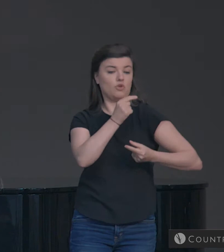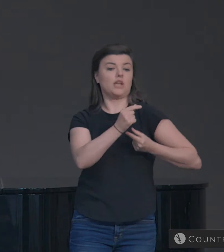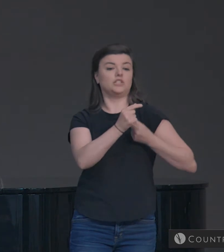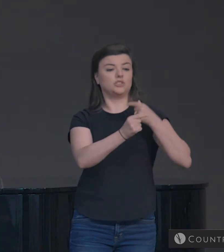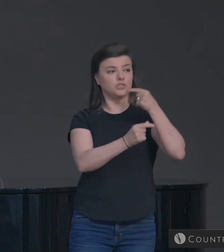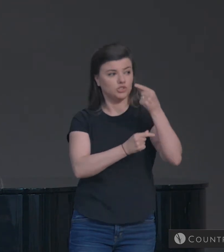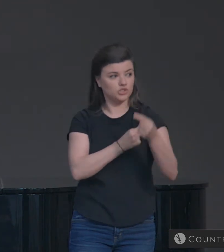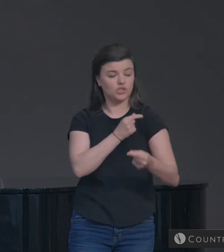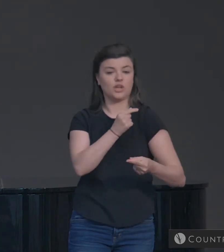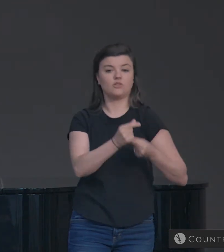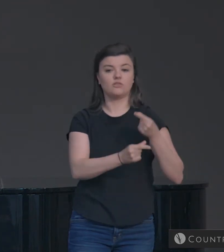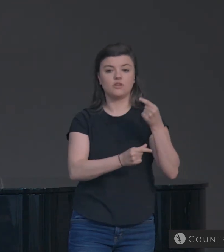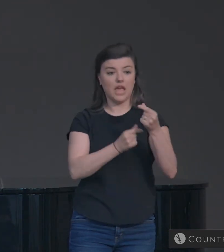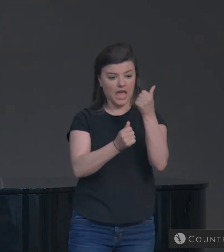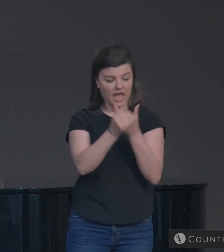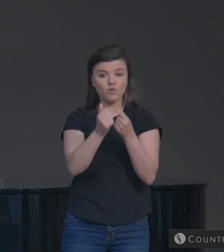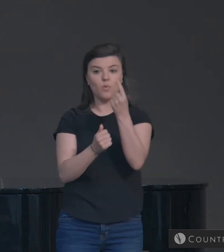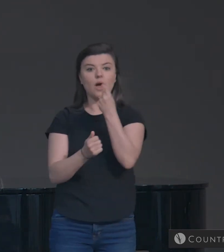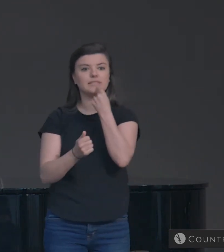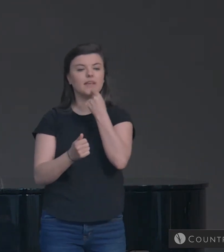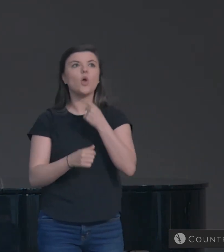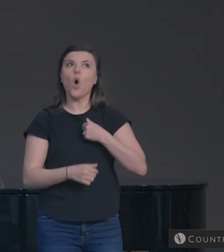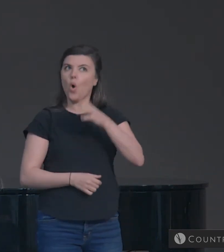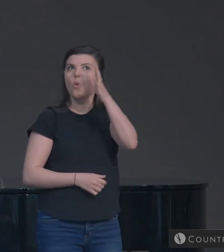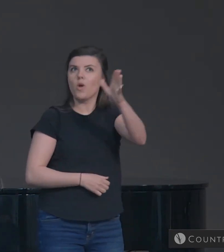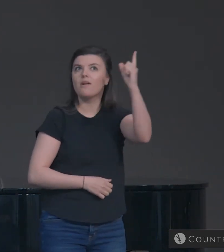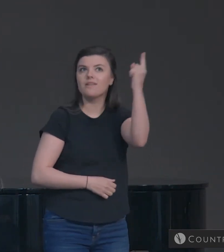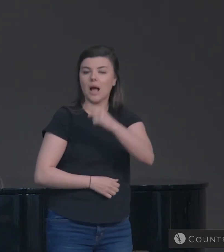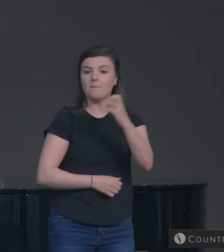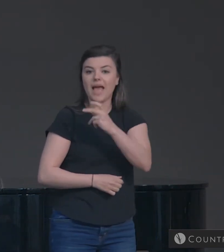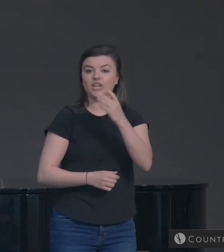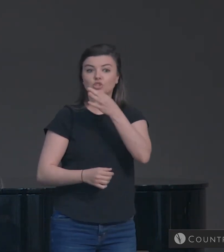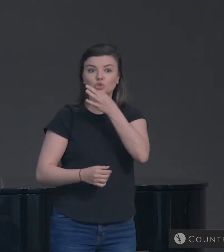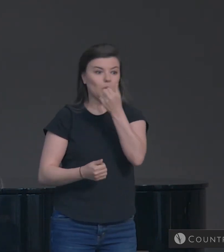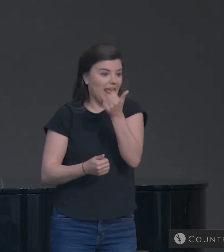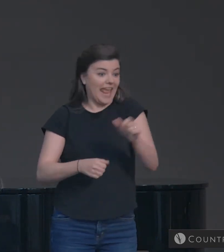after generation claiming that he would come back at any time.